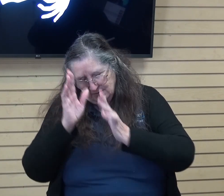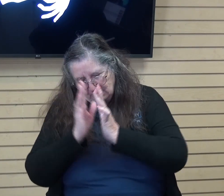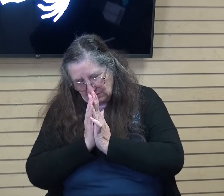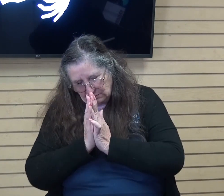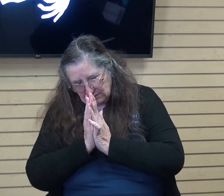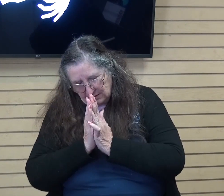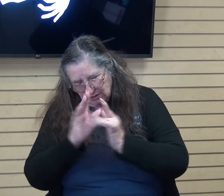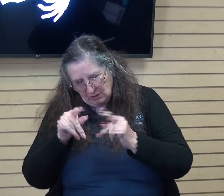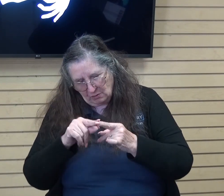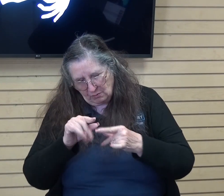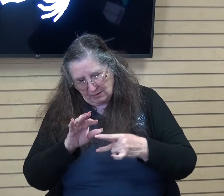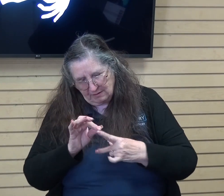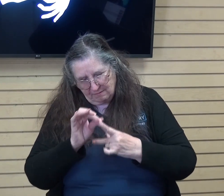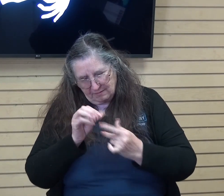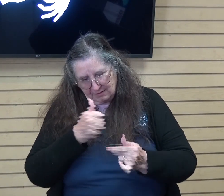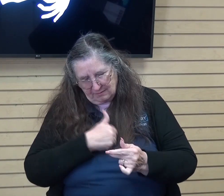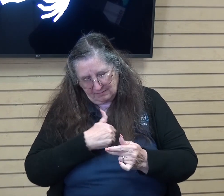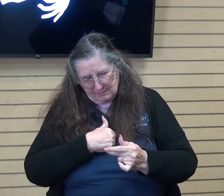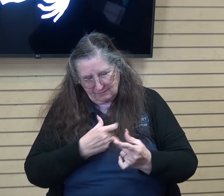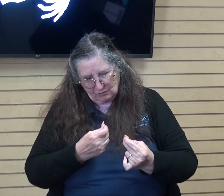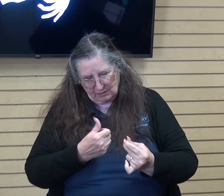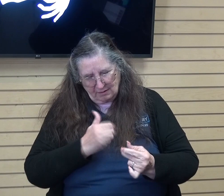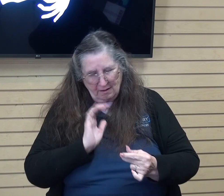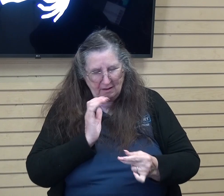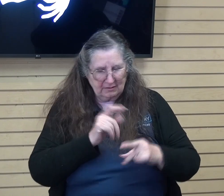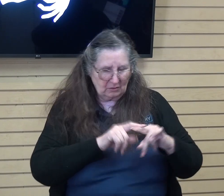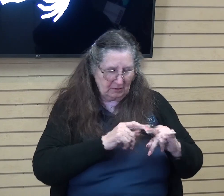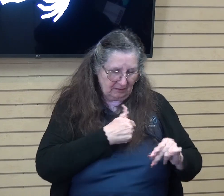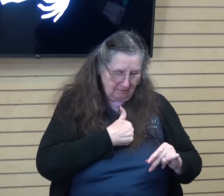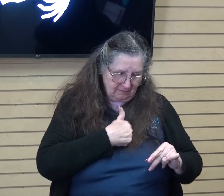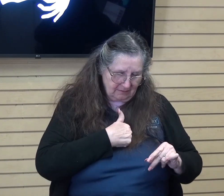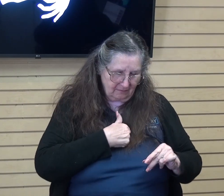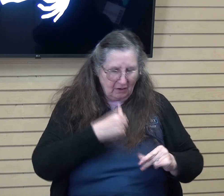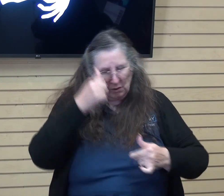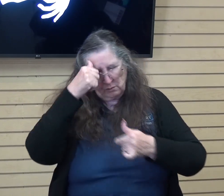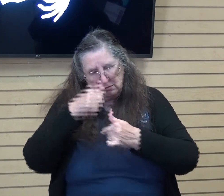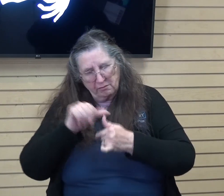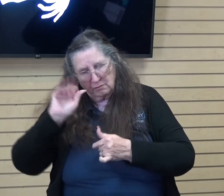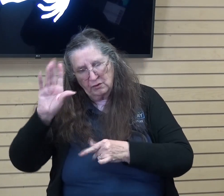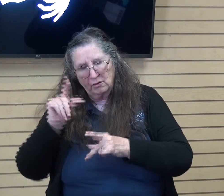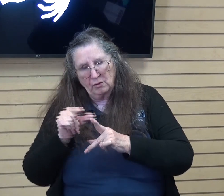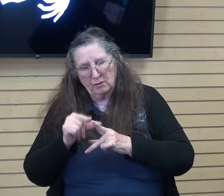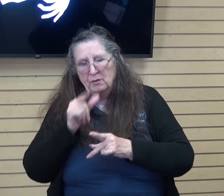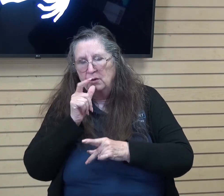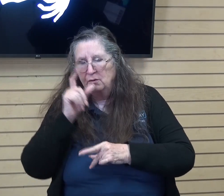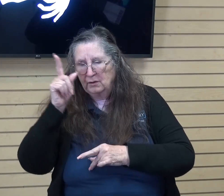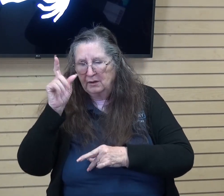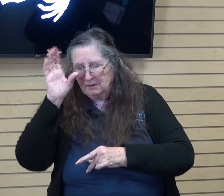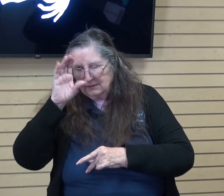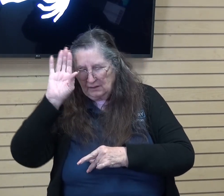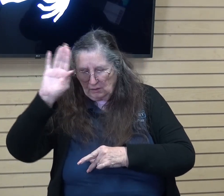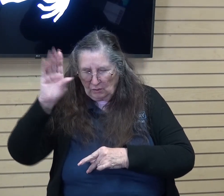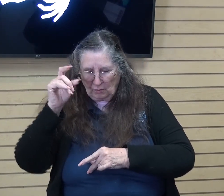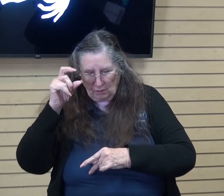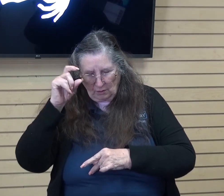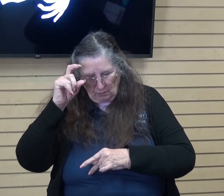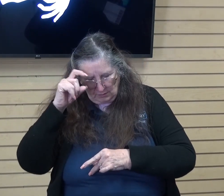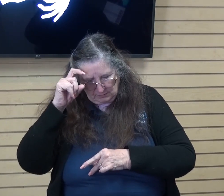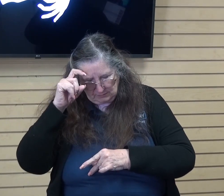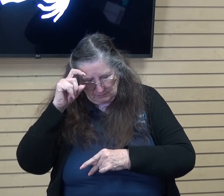ourselves trying to do things on our own that we remember your word and who you are and that we seek your wisdom and your